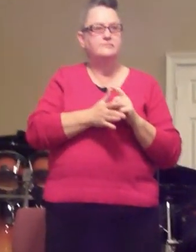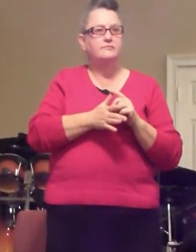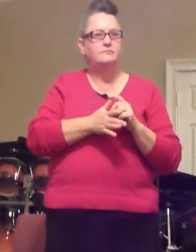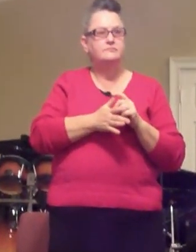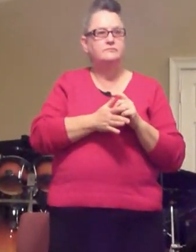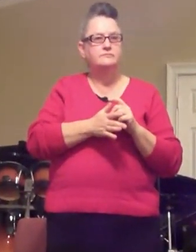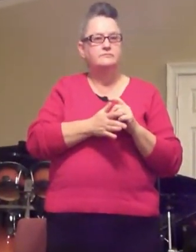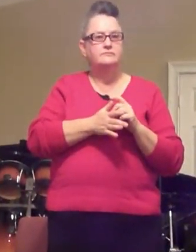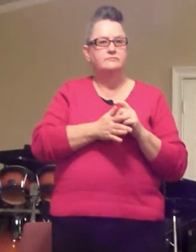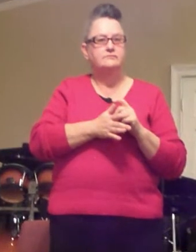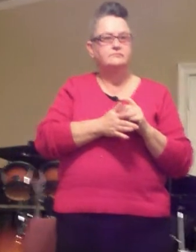inside joke